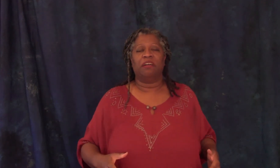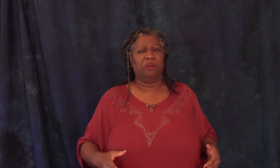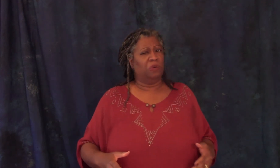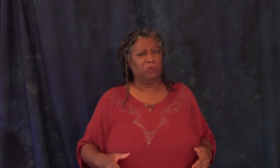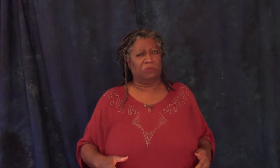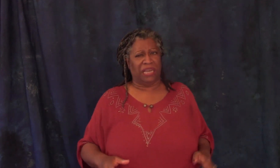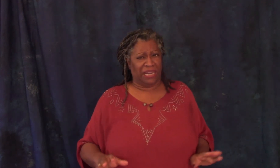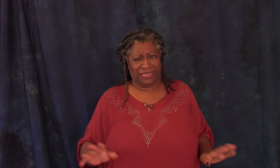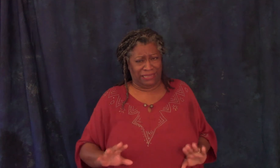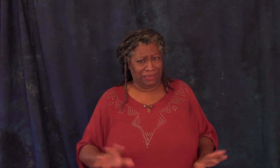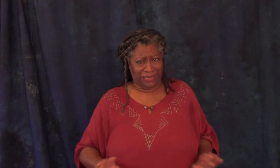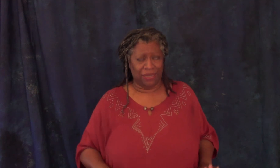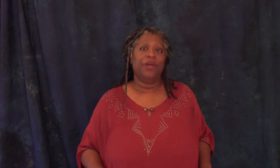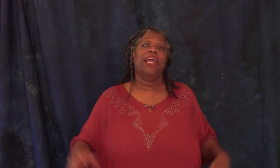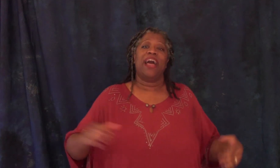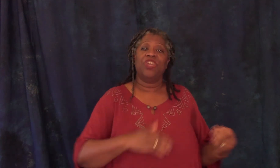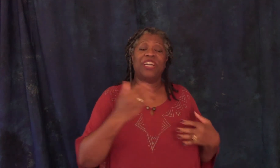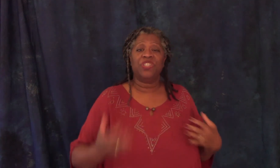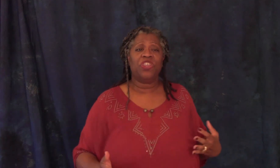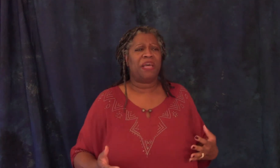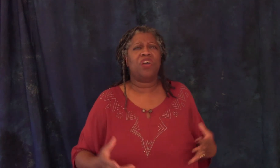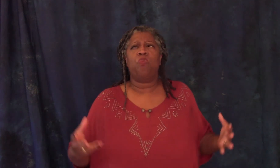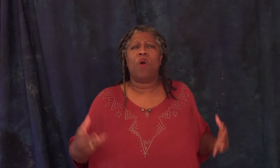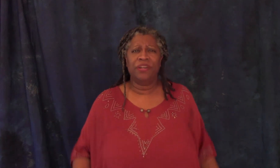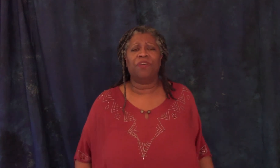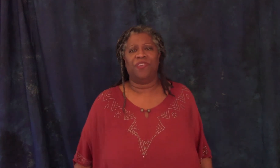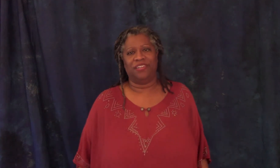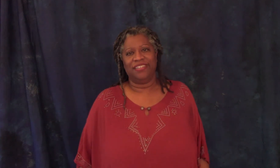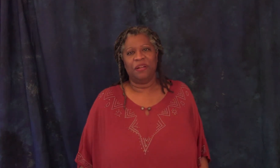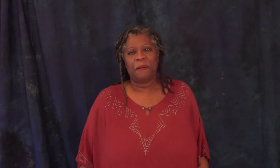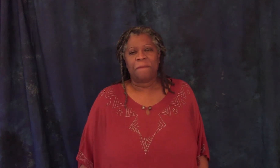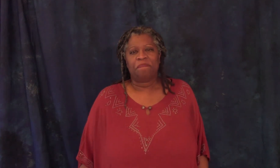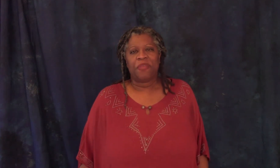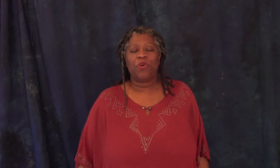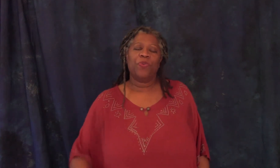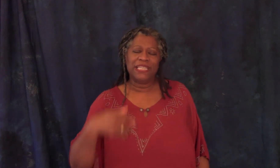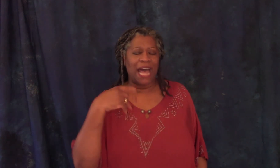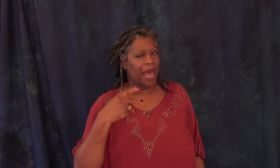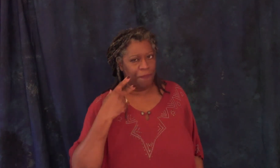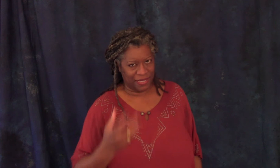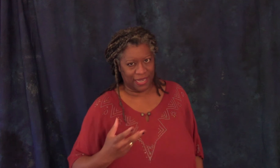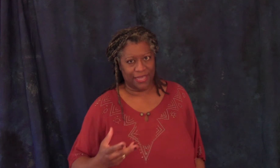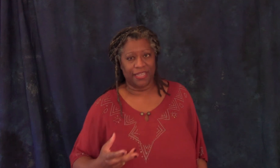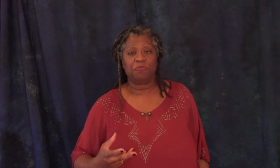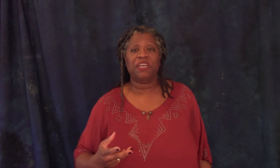oh yuck I don't think so and then you get to know them and they're wonderful well the reason that happens I think is because